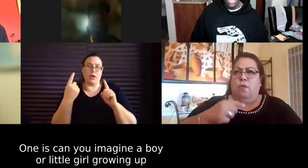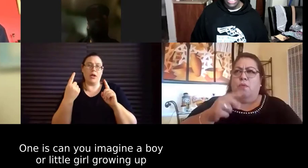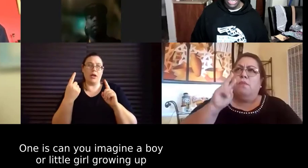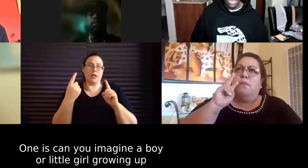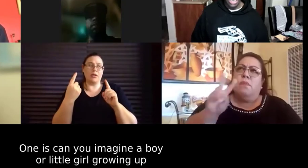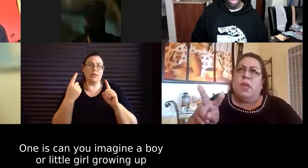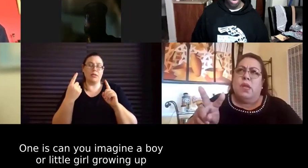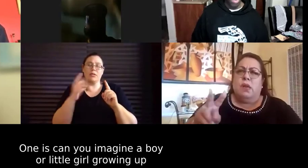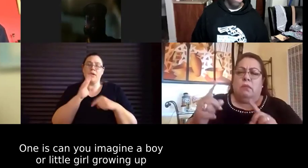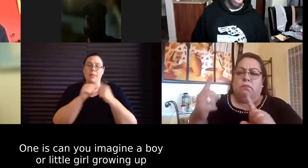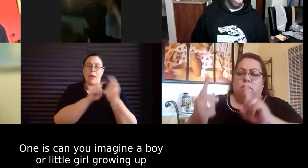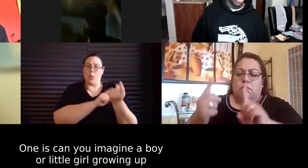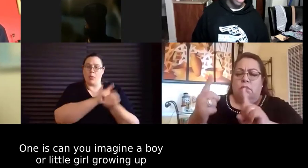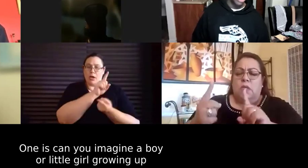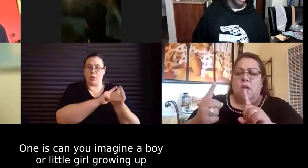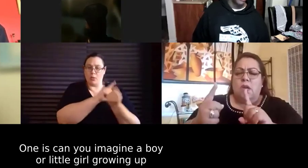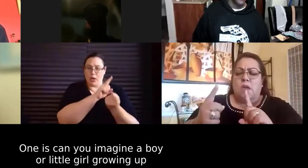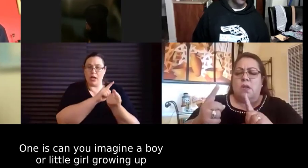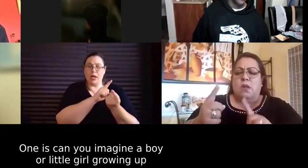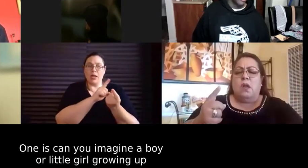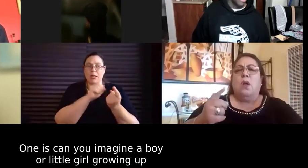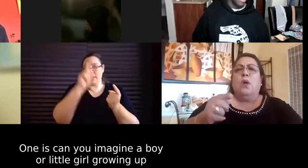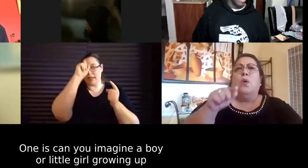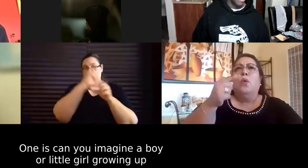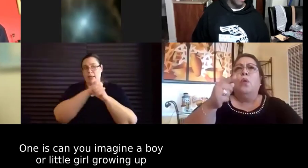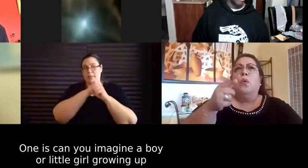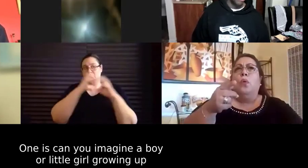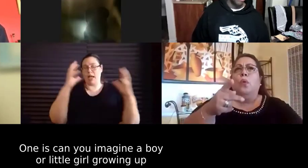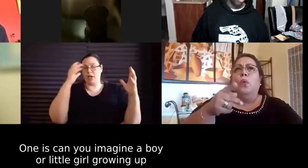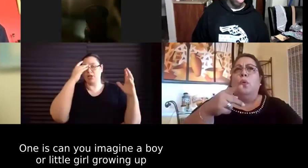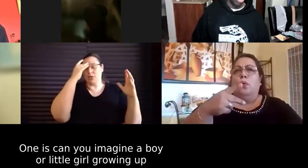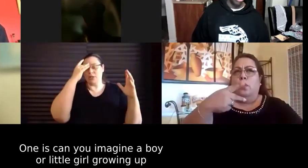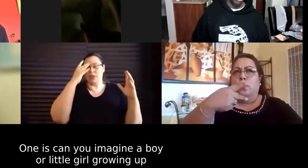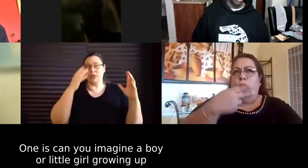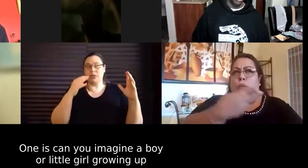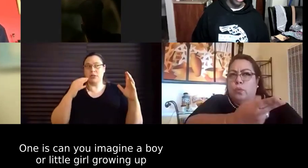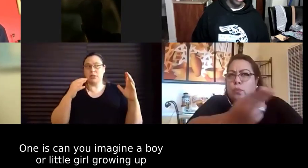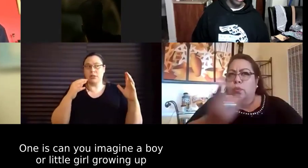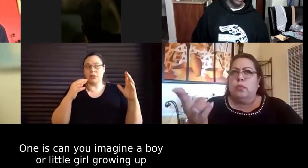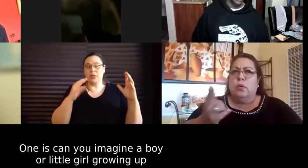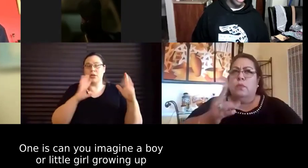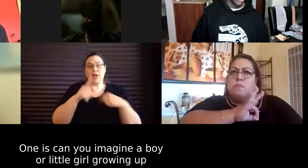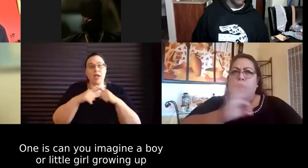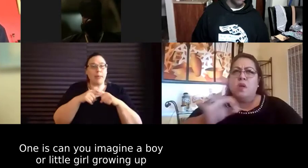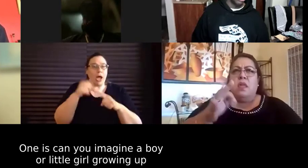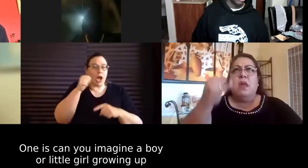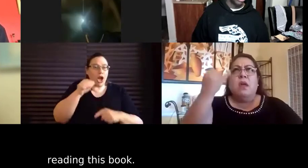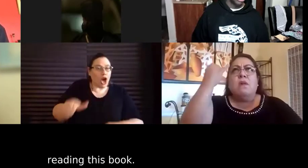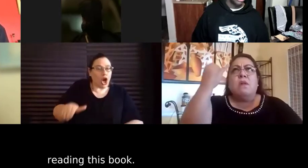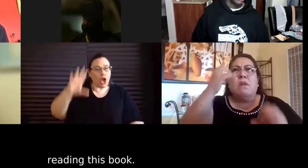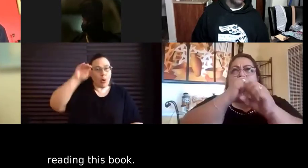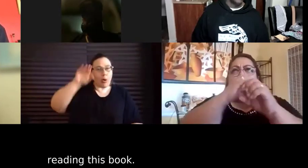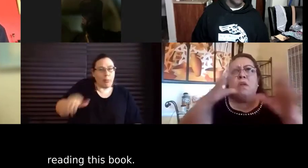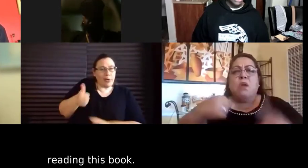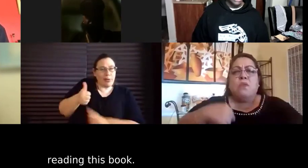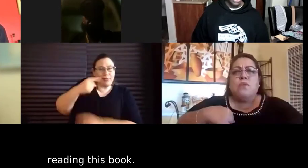imagine a Black, um, boy or little girl growing up, reading this